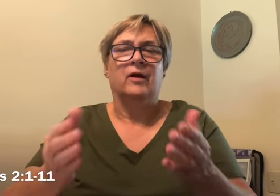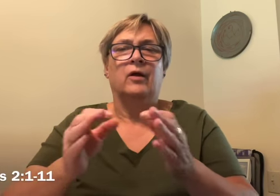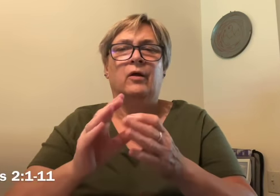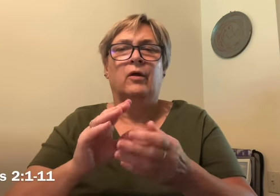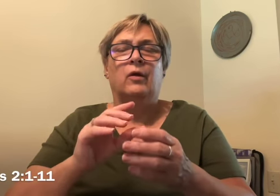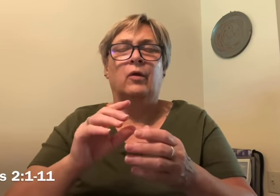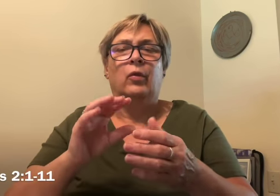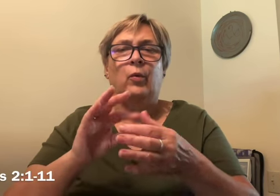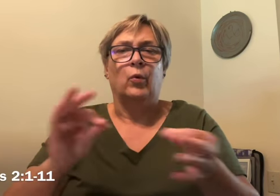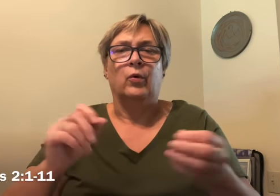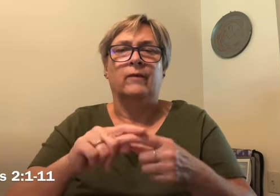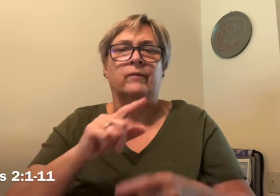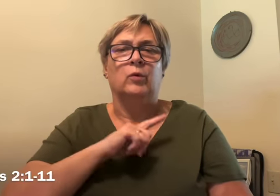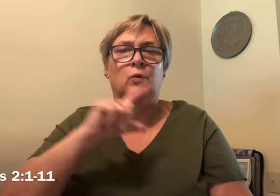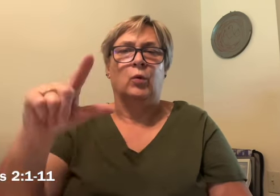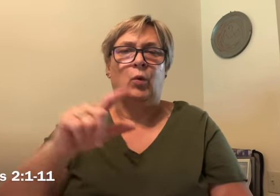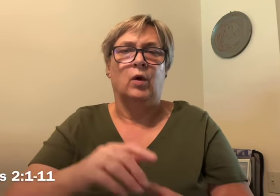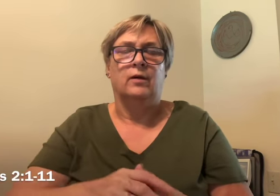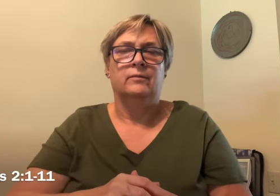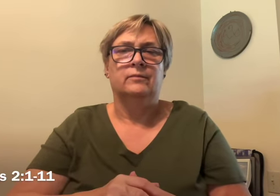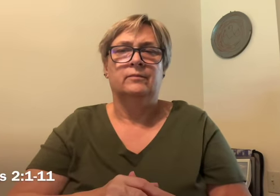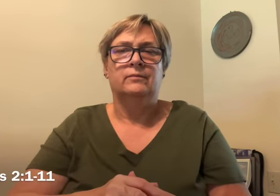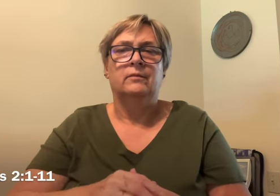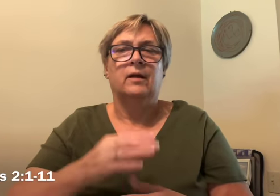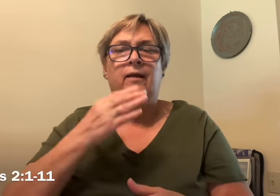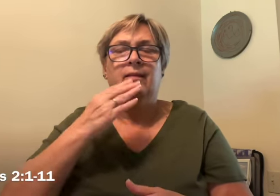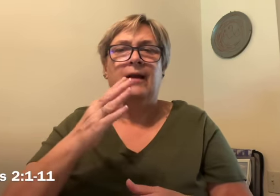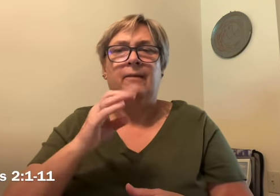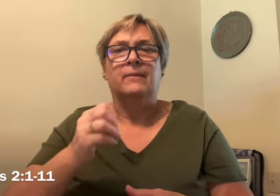the word of the Lord thanks be to God